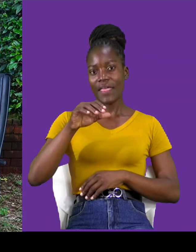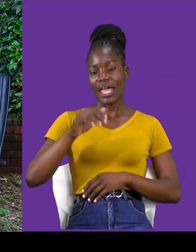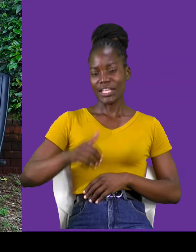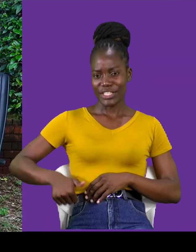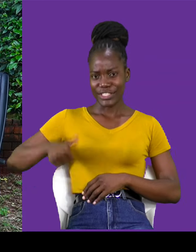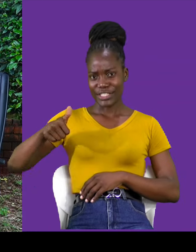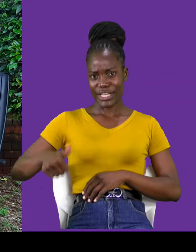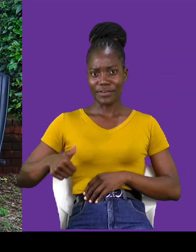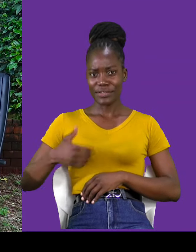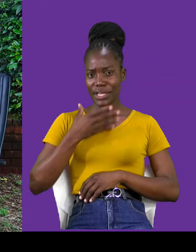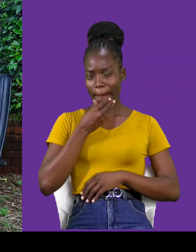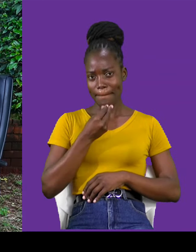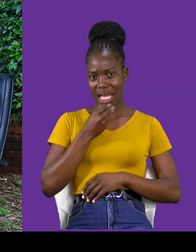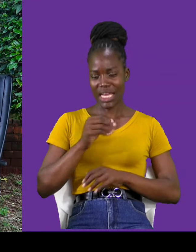A bad way to start there, yeah, though.